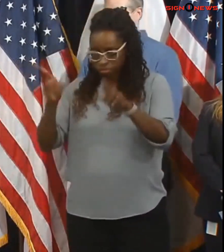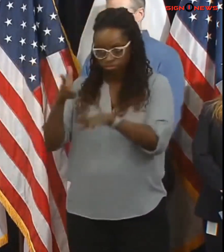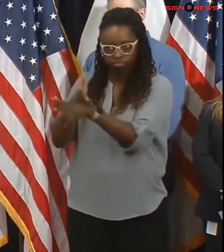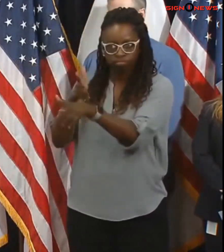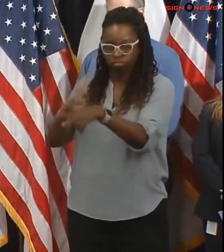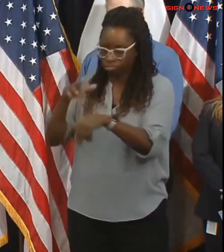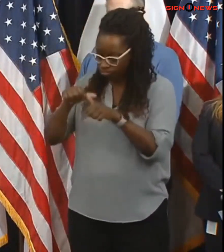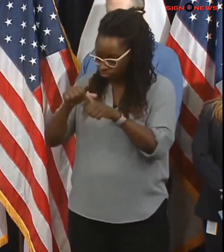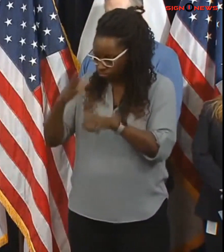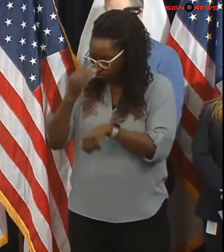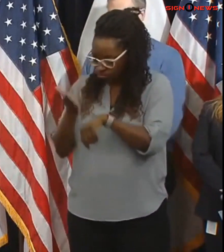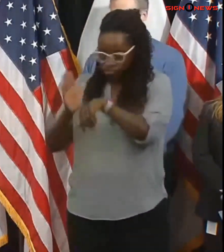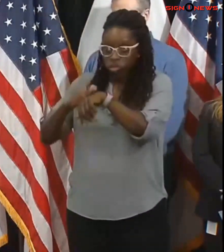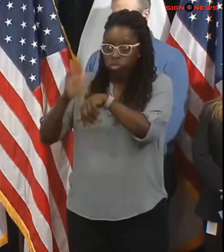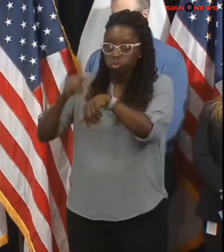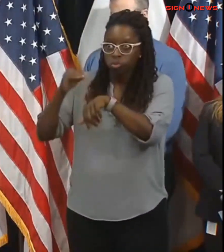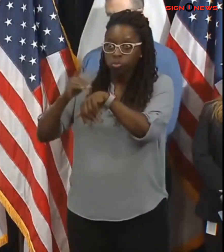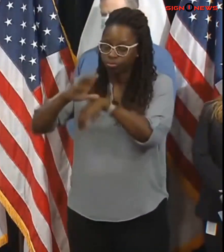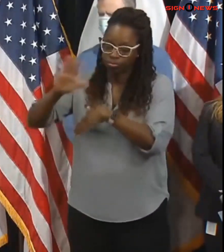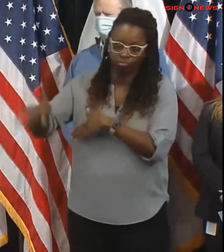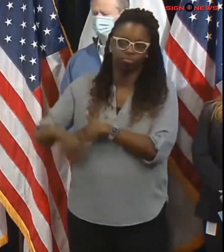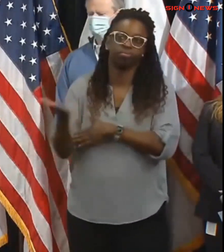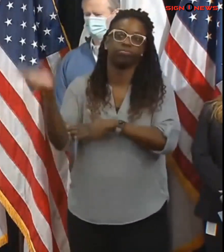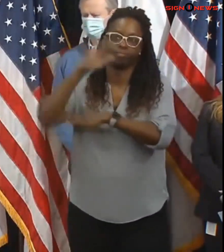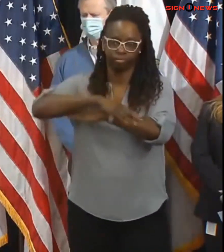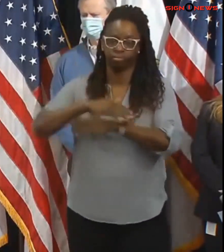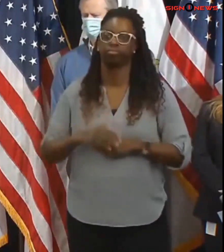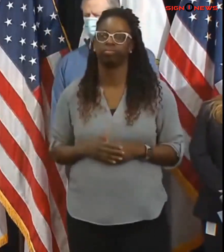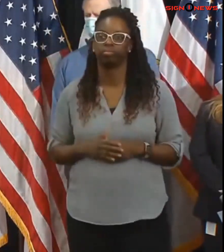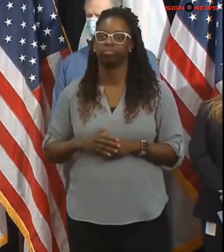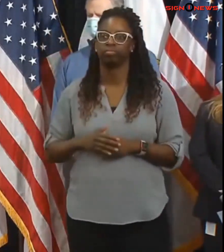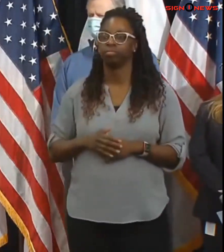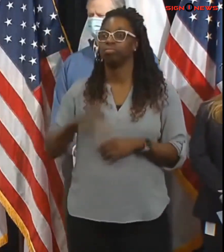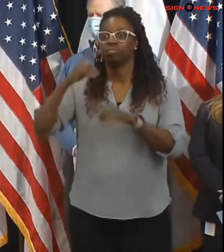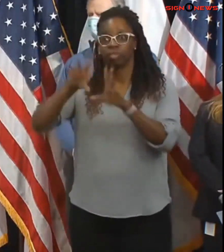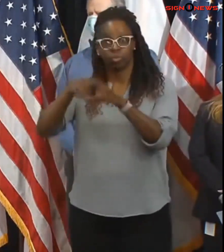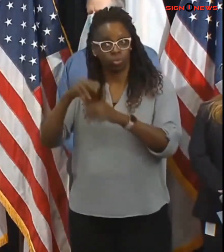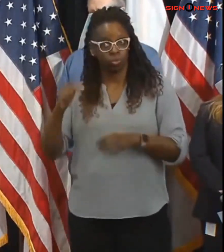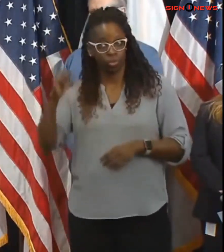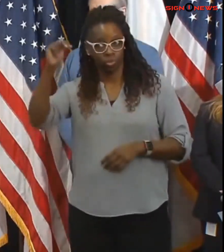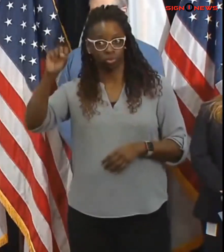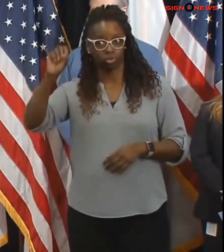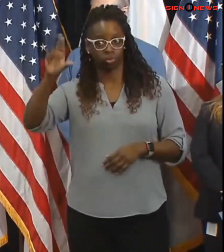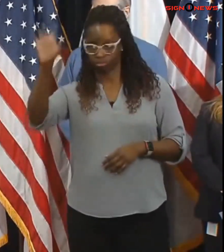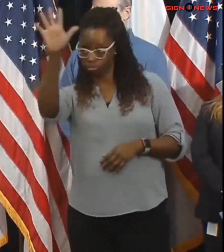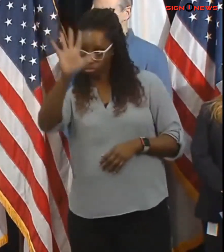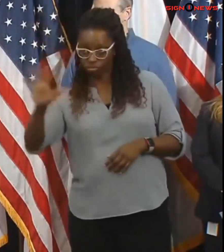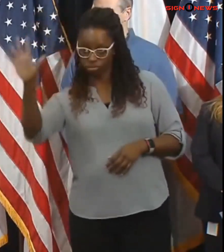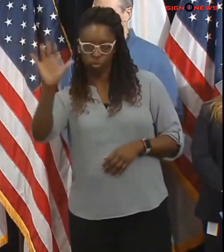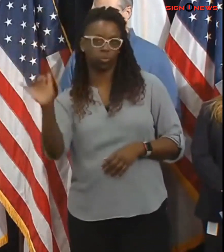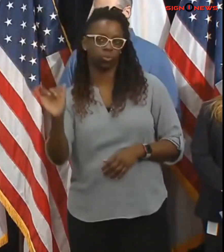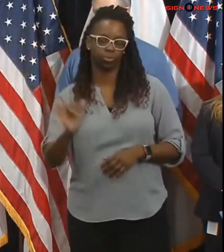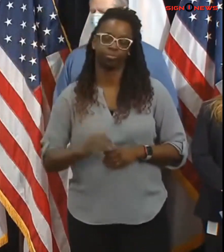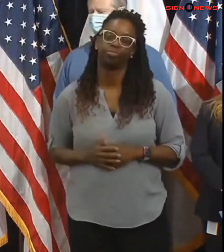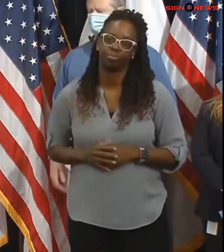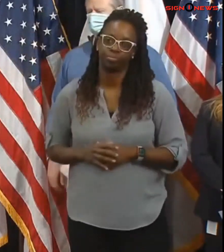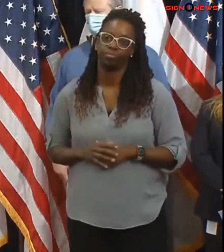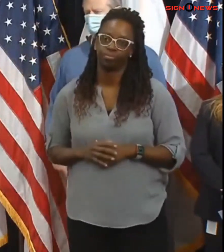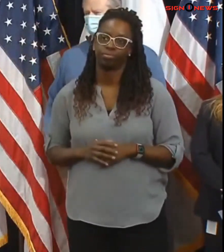shore and in the cape and islands importantly the utility companies issued notices and were beginning yesterday have been